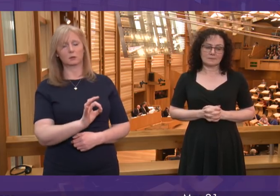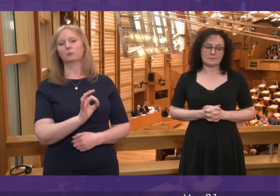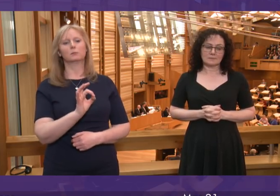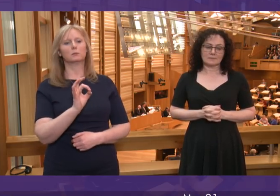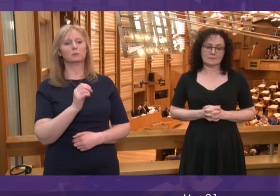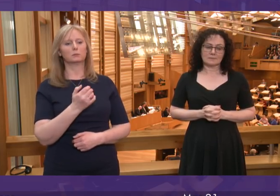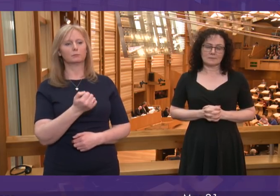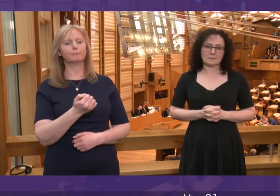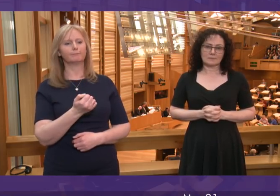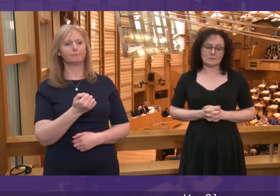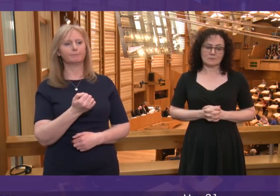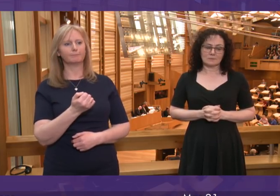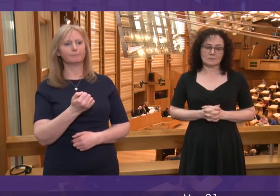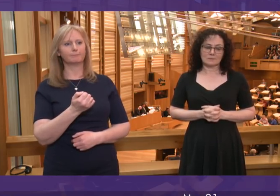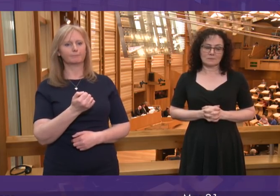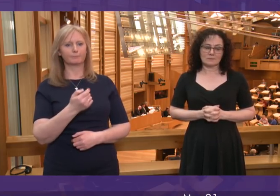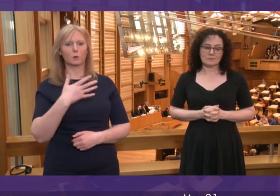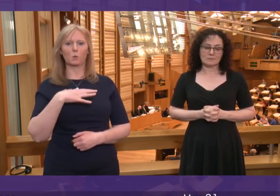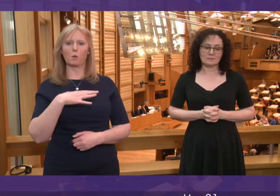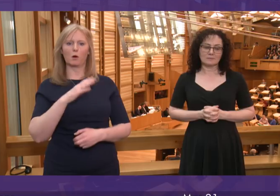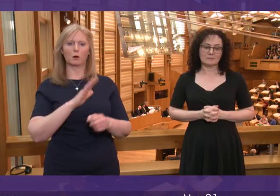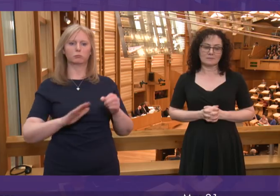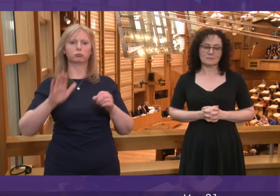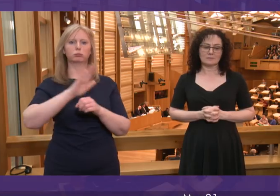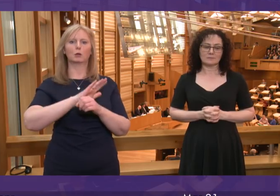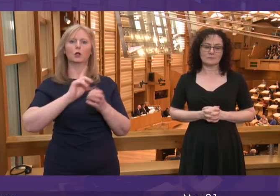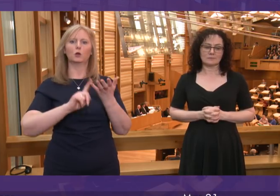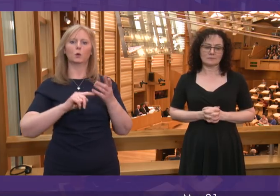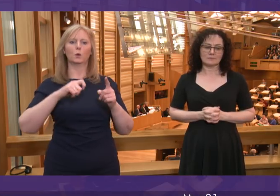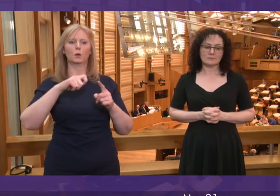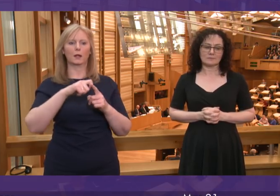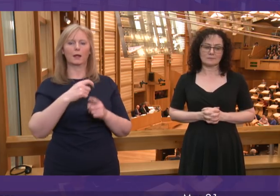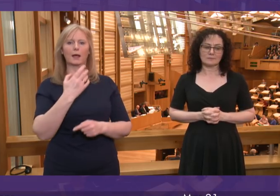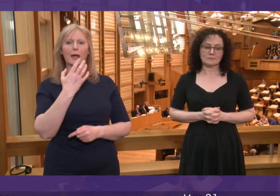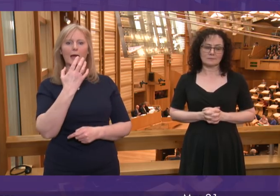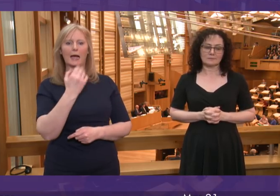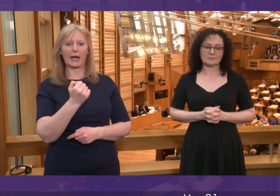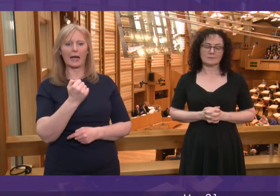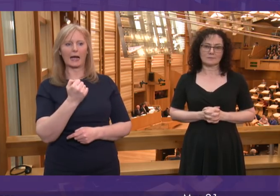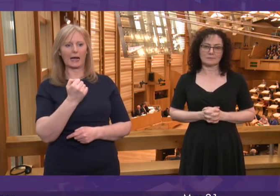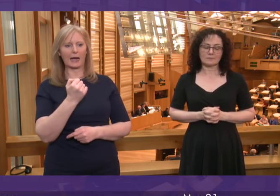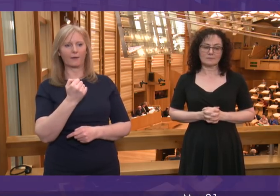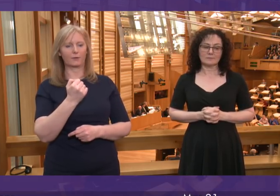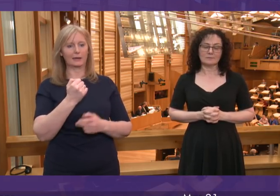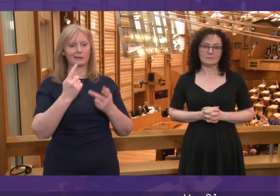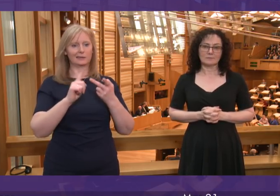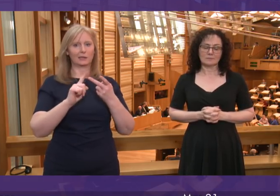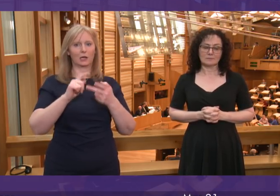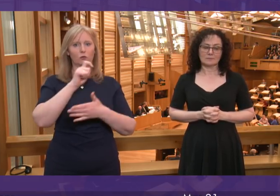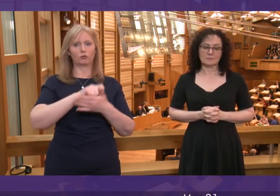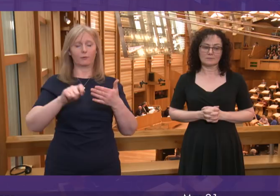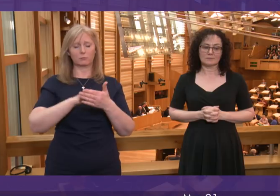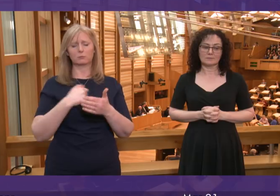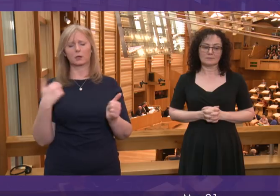Rennie's position is this. He wants people across the UK to have the ability to escape Brexit through a second referendum and I agree